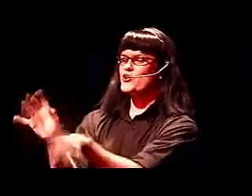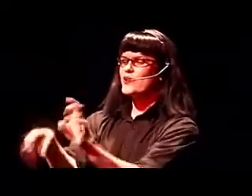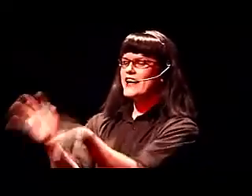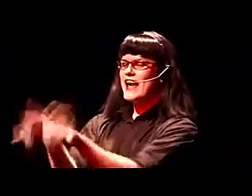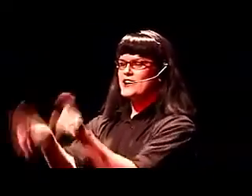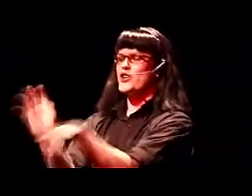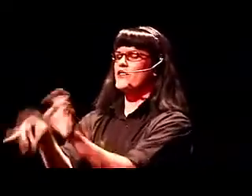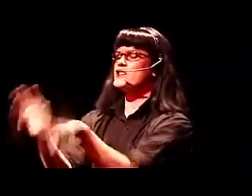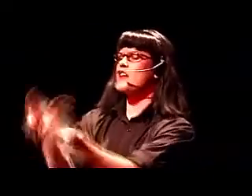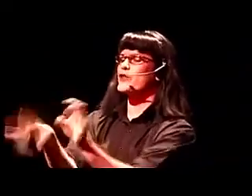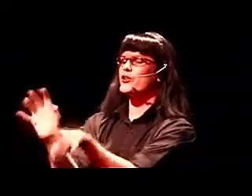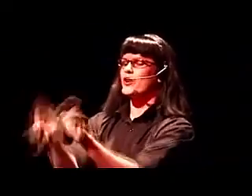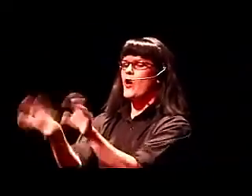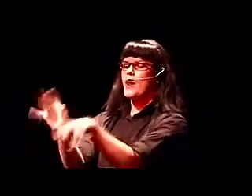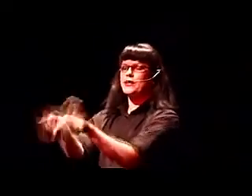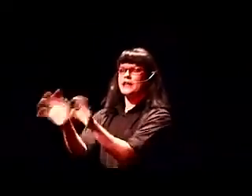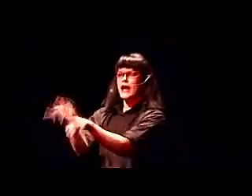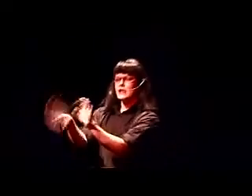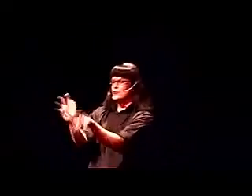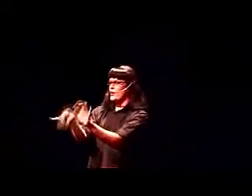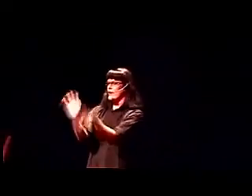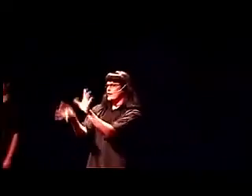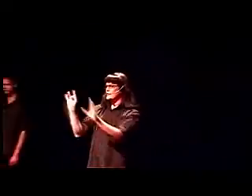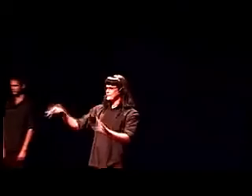National Relay Service, number you require, plies. Go ahead.